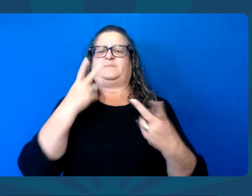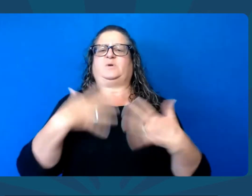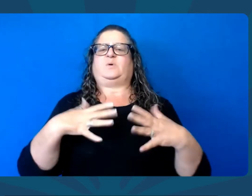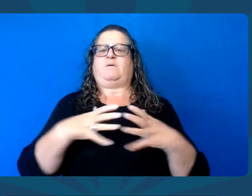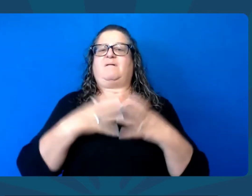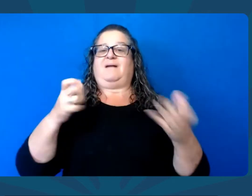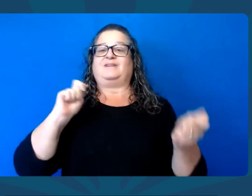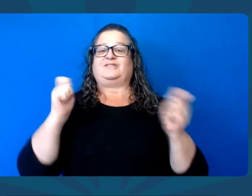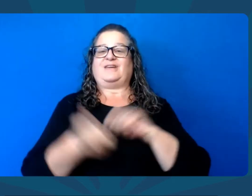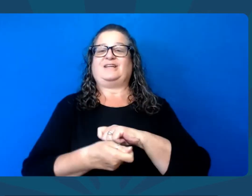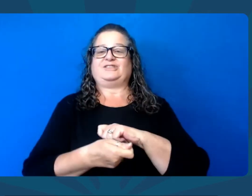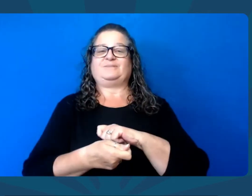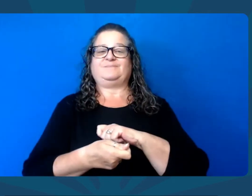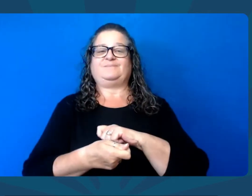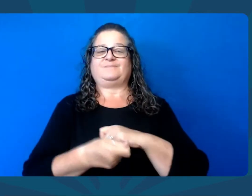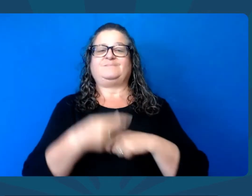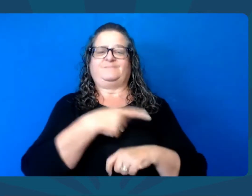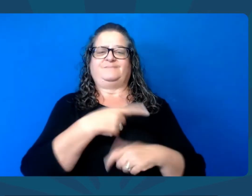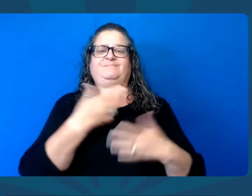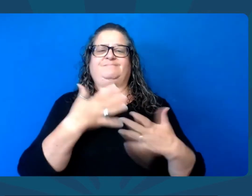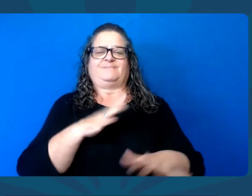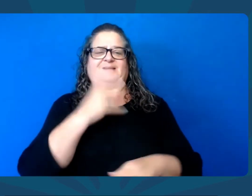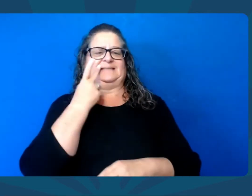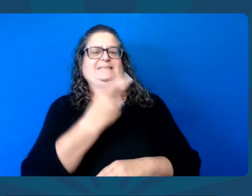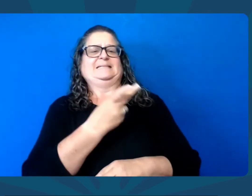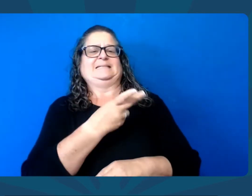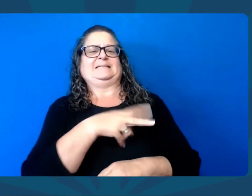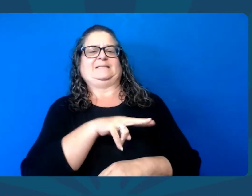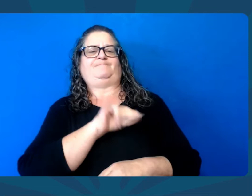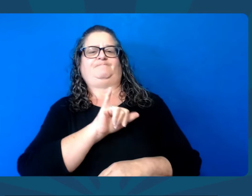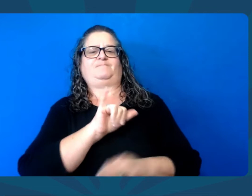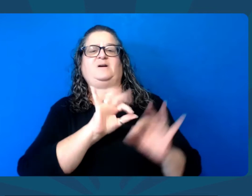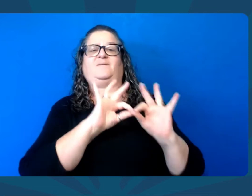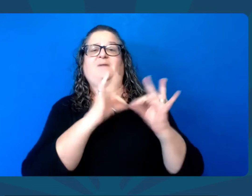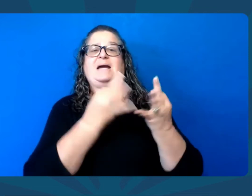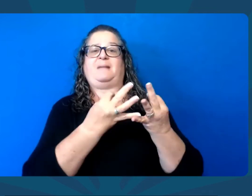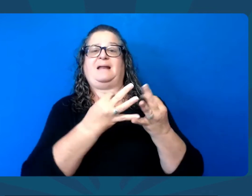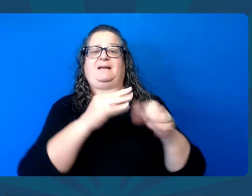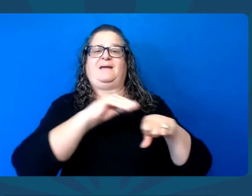Brittany has lived Phoenix her whole life and has seen how much it has changed.